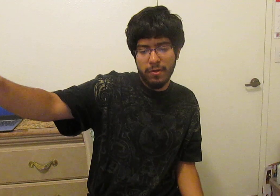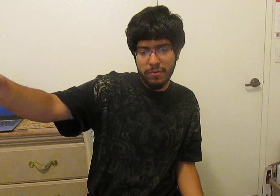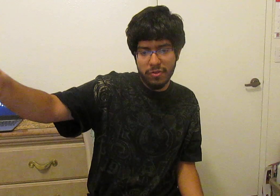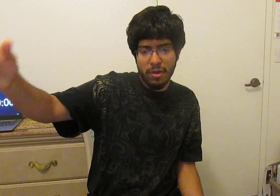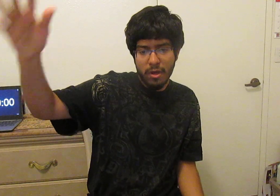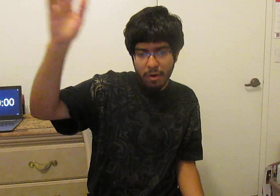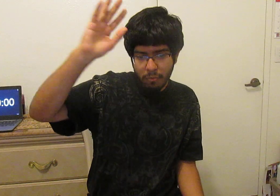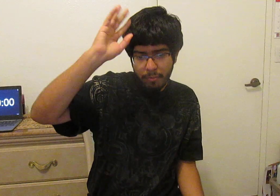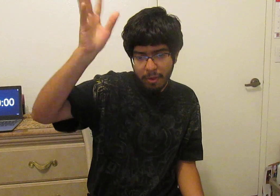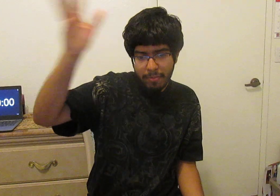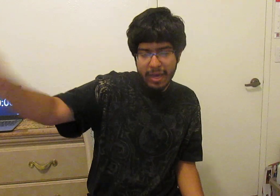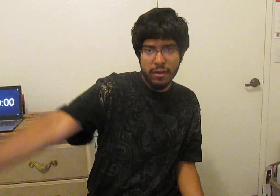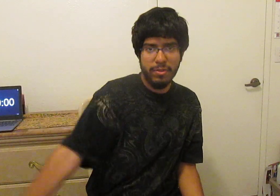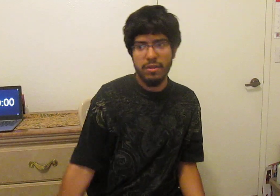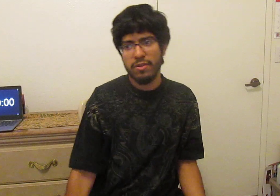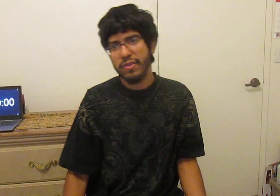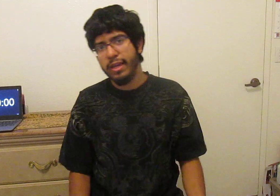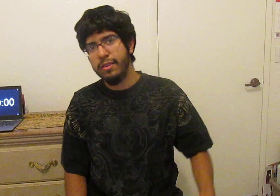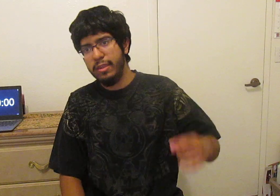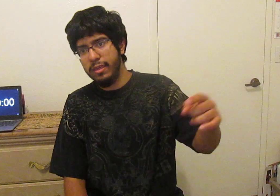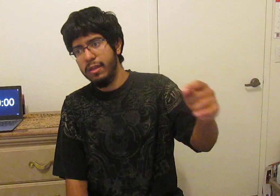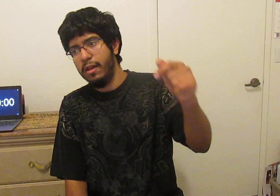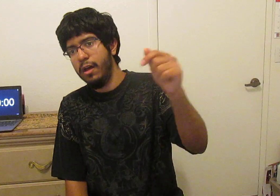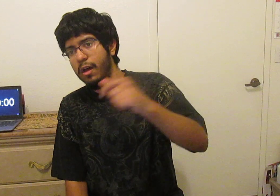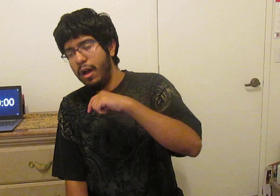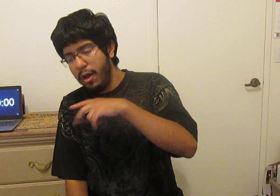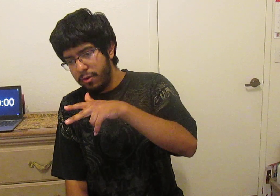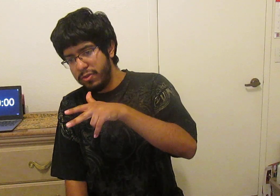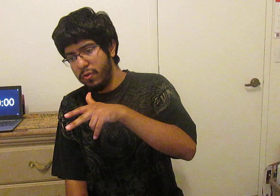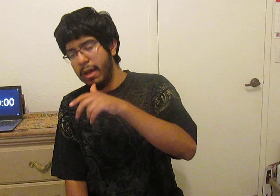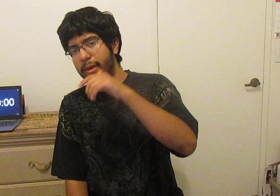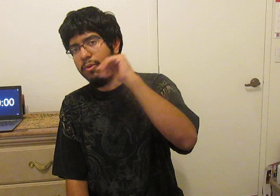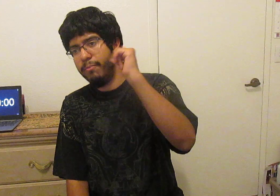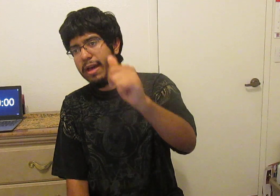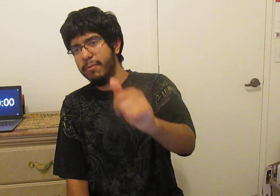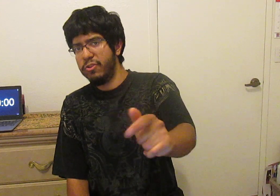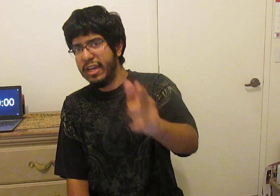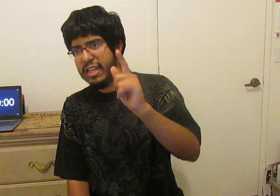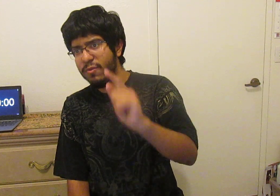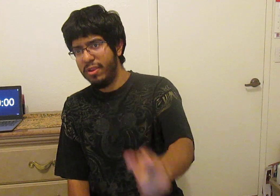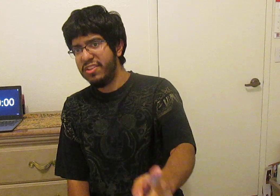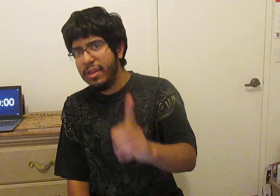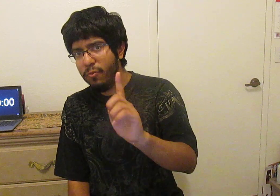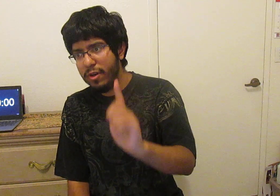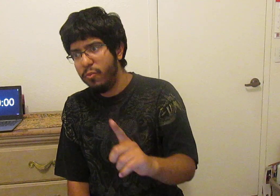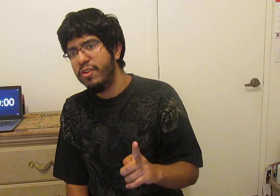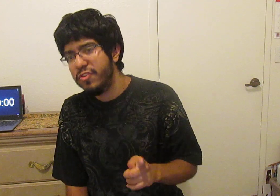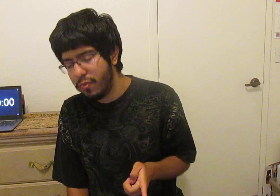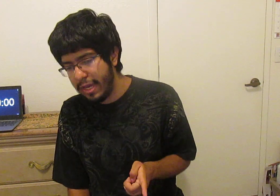were put back up and it looks like the other two might be put back up so I can have to really get rid of one strike